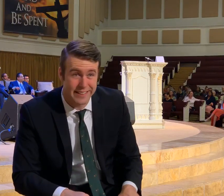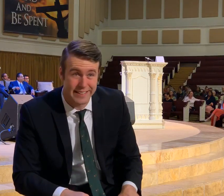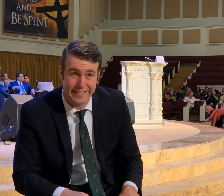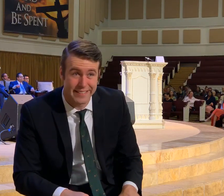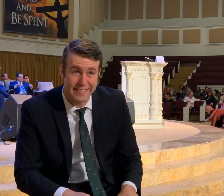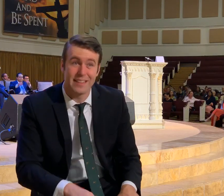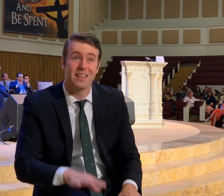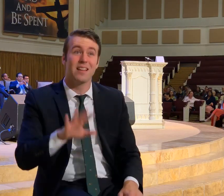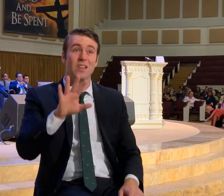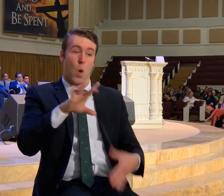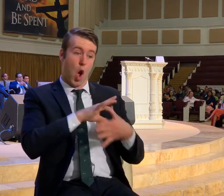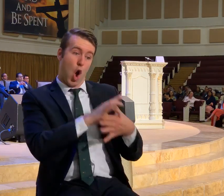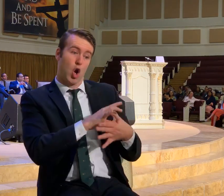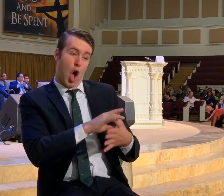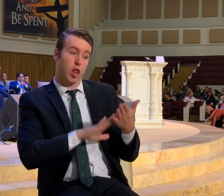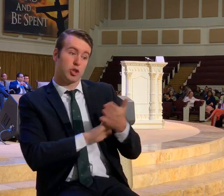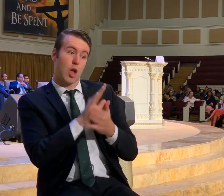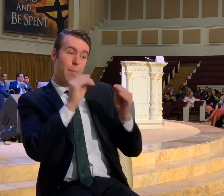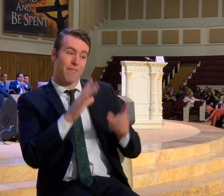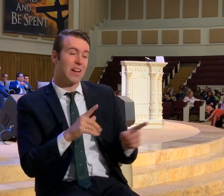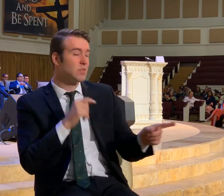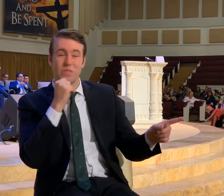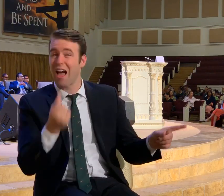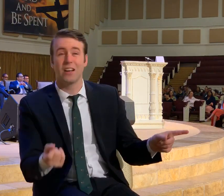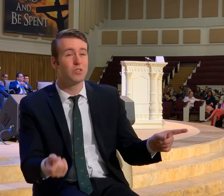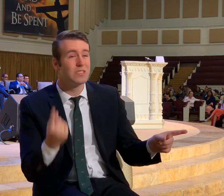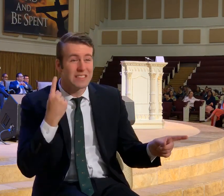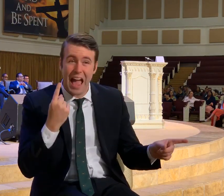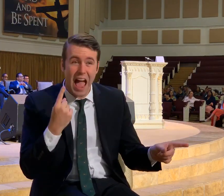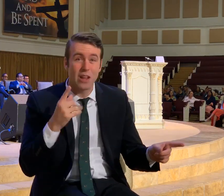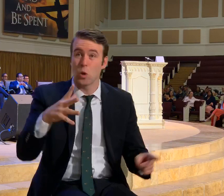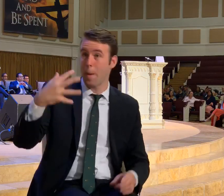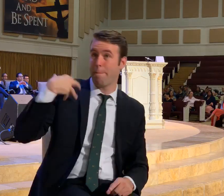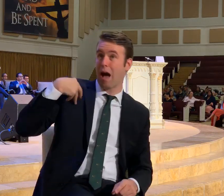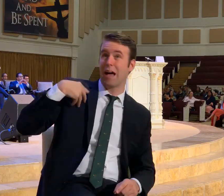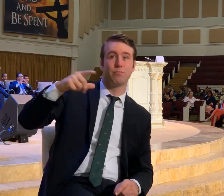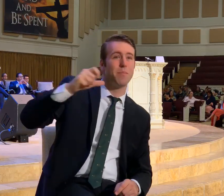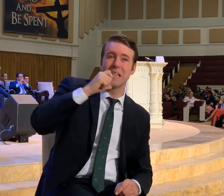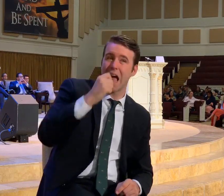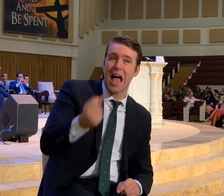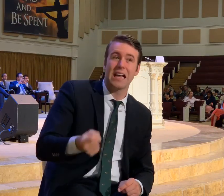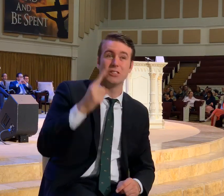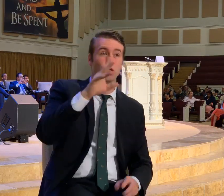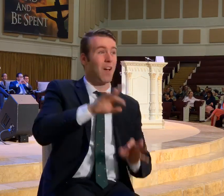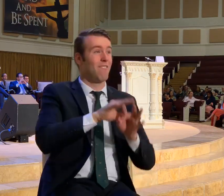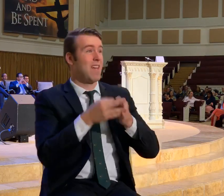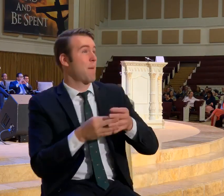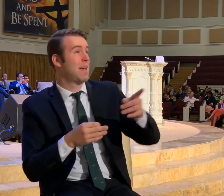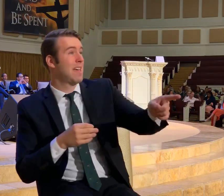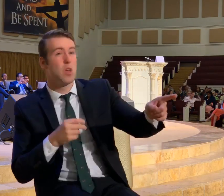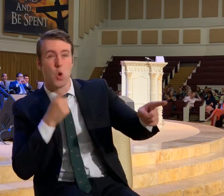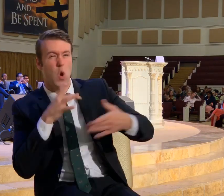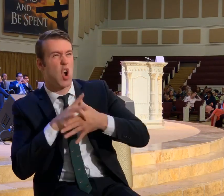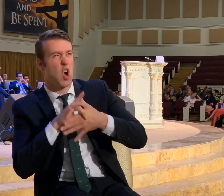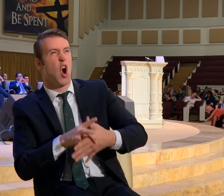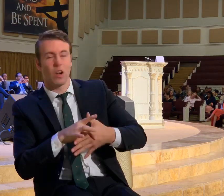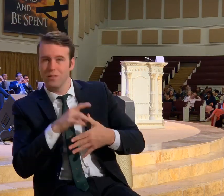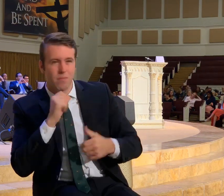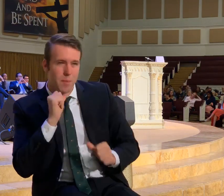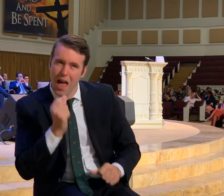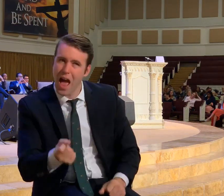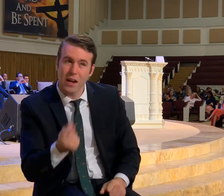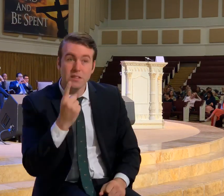And your carnal college professor doesn't understand. And your boss doesn't understand. And your carnal family doesn't understand. So he says.